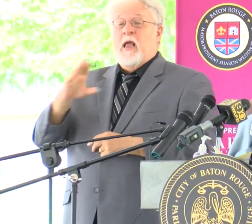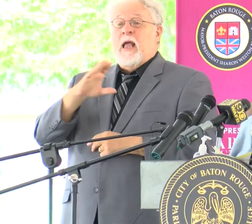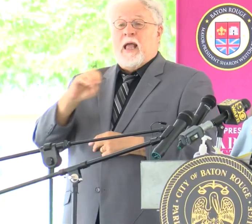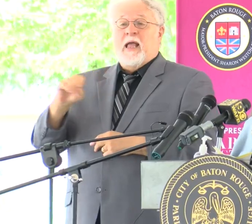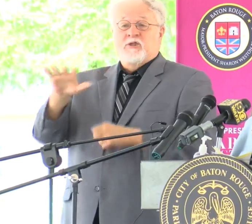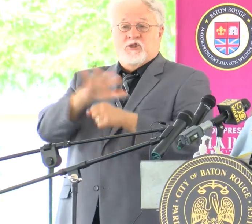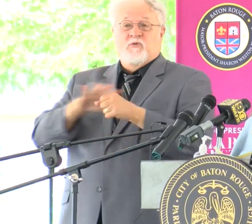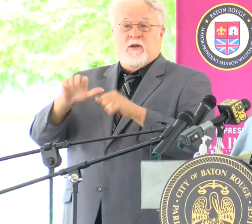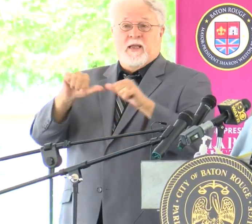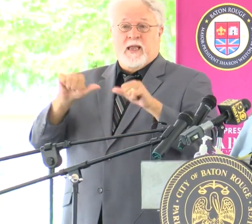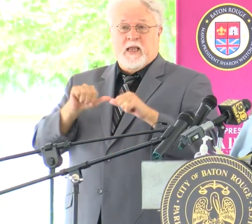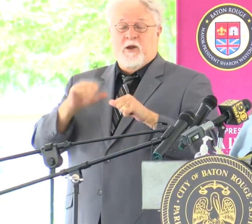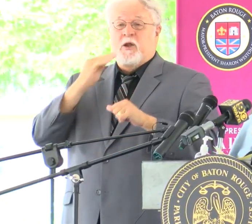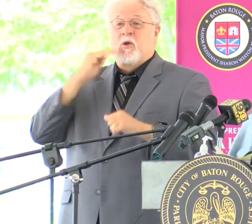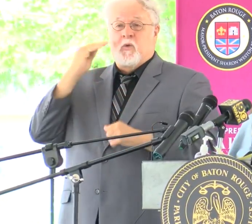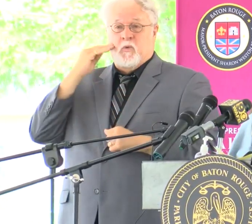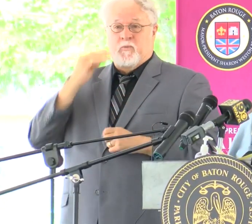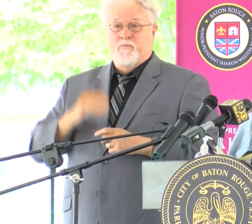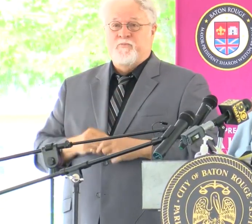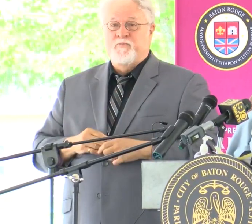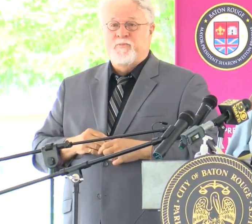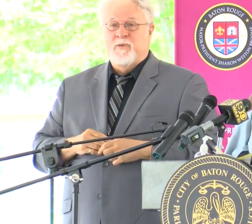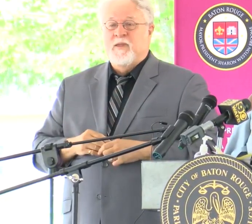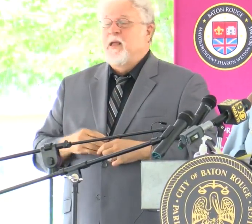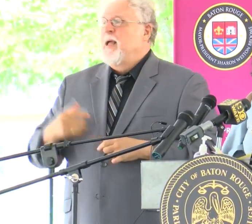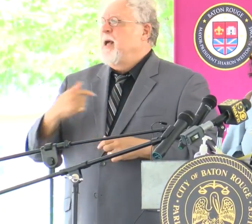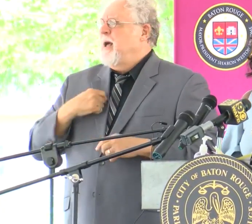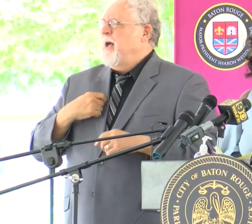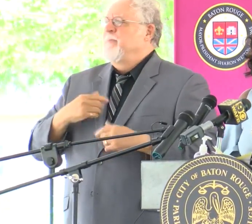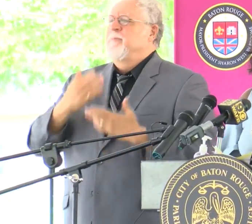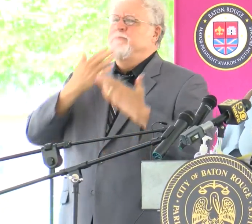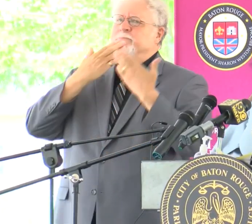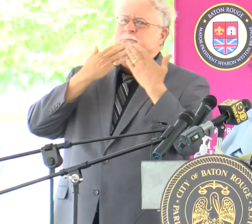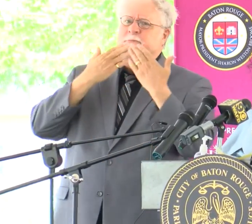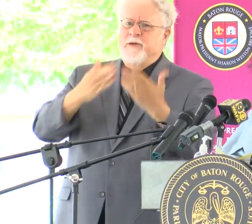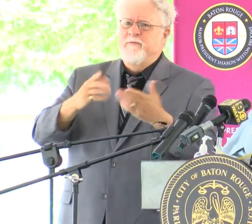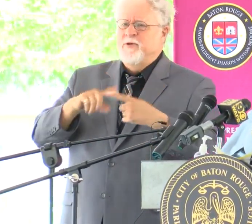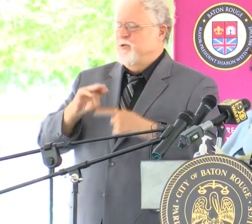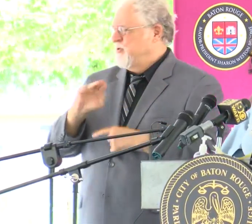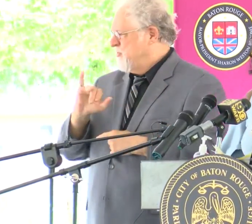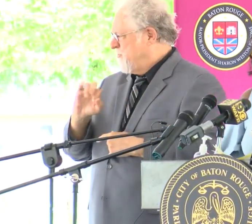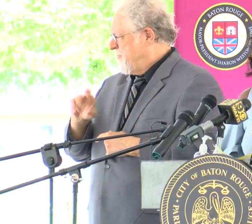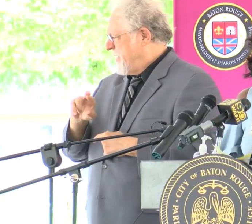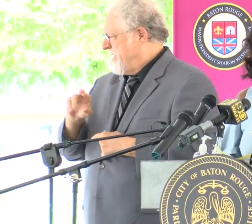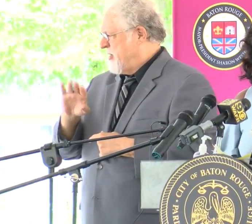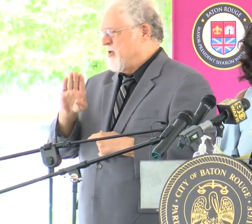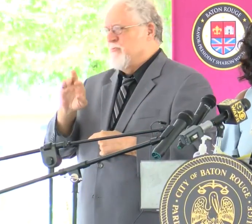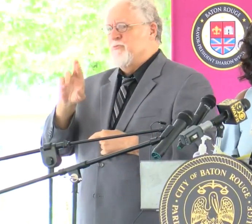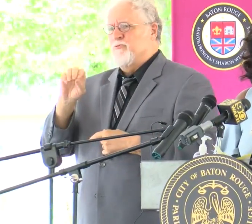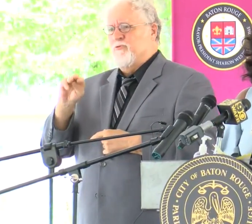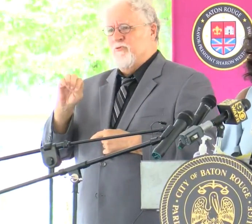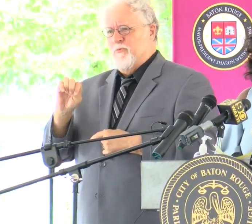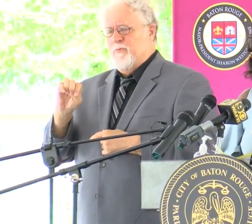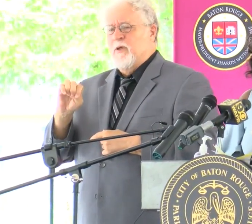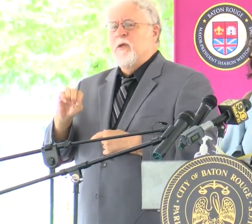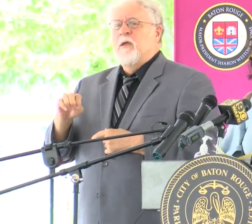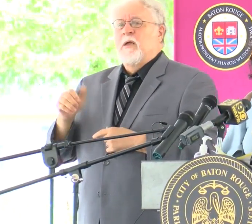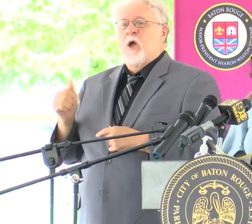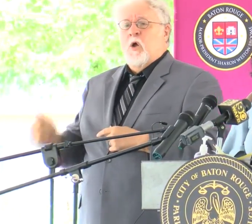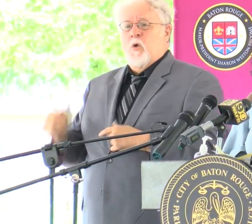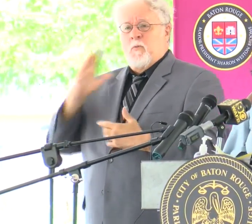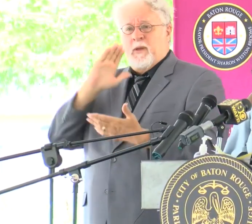the surrounding area home. I am deeply grateful to Mayor Sharon Weston-Broom, who